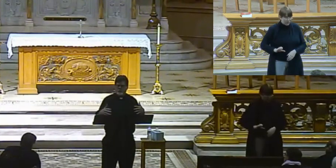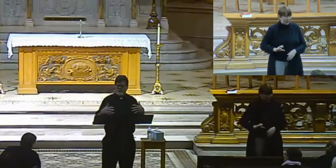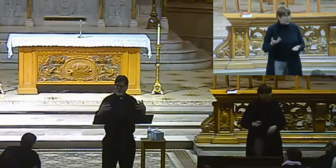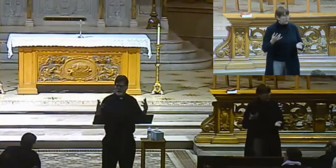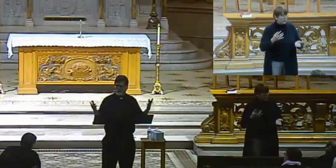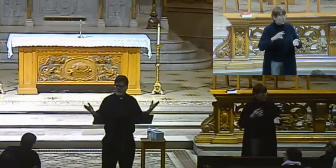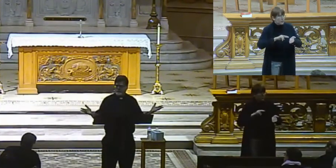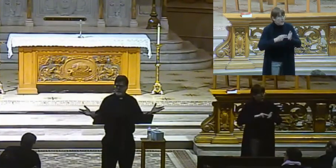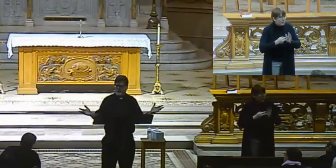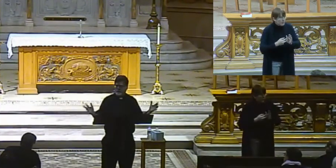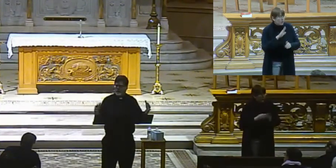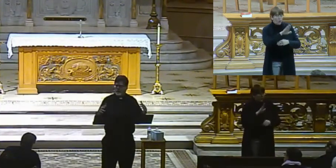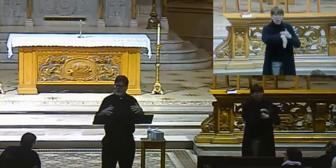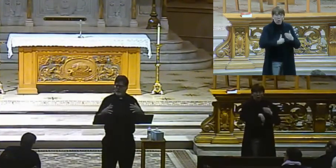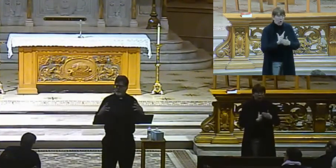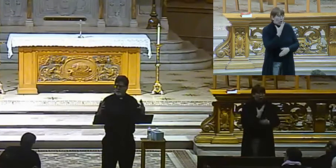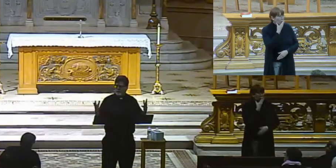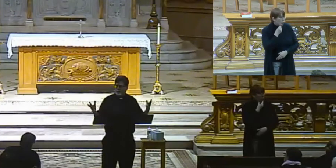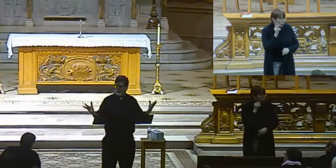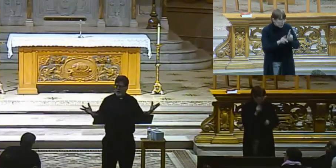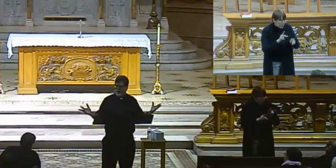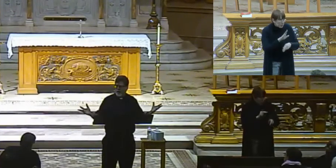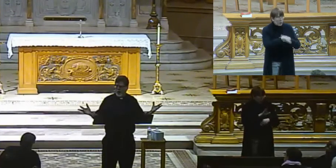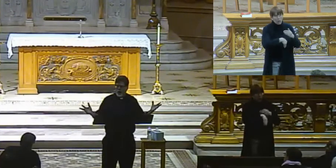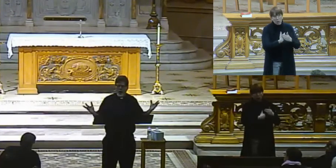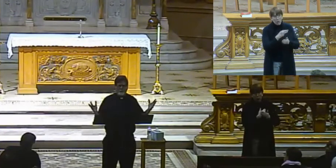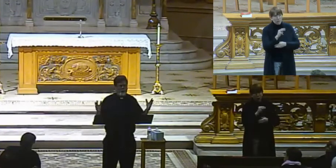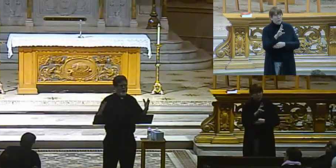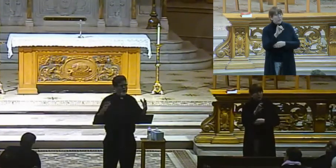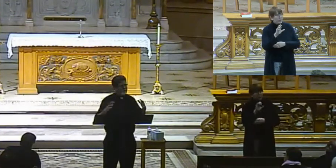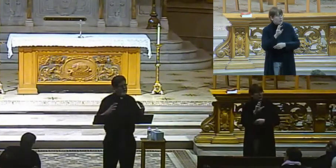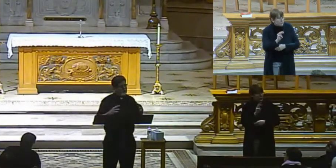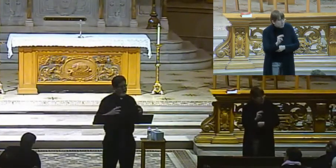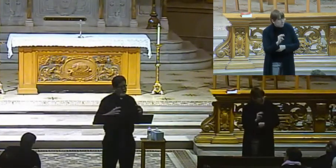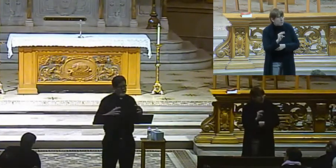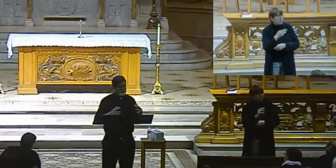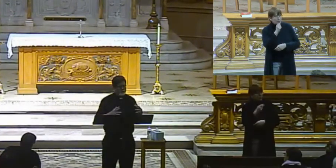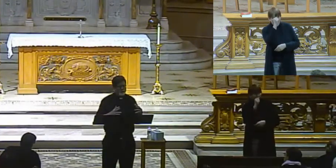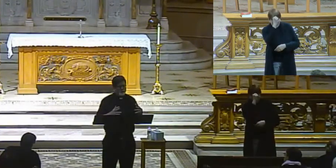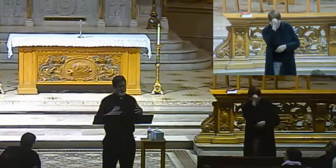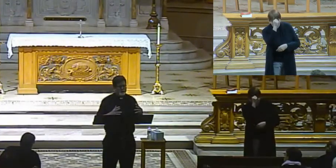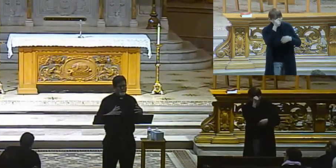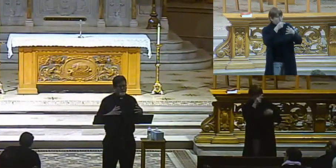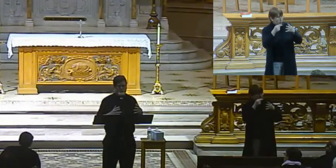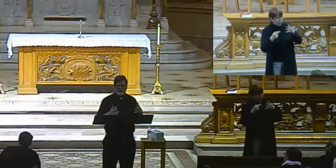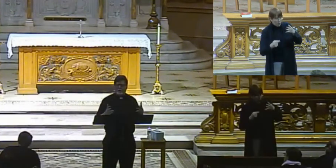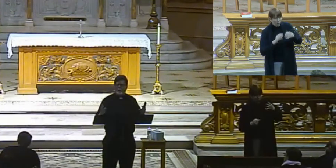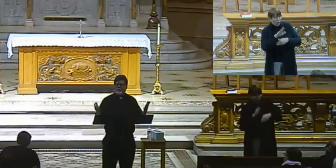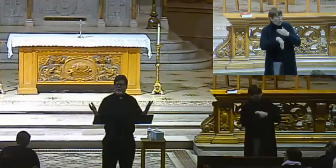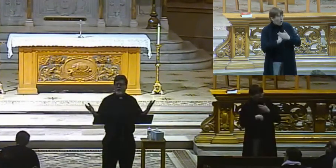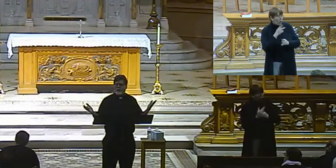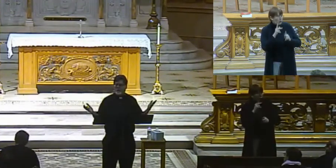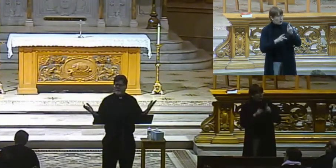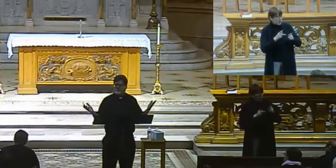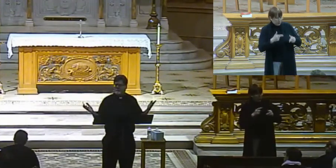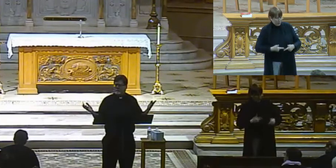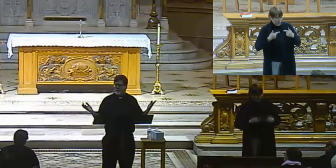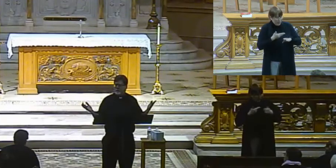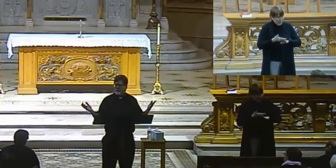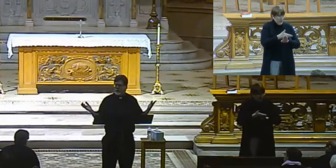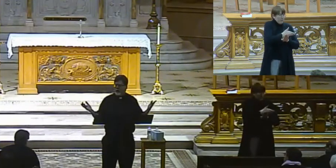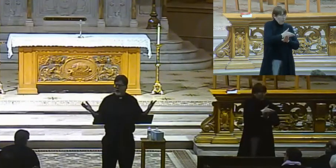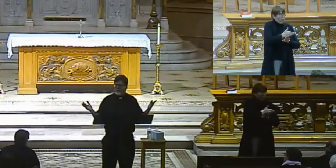that all the Muslims, all Hindus, all right, all of the people who lived before Christ came,